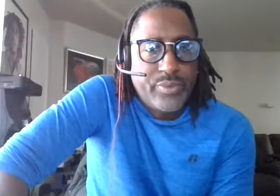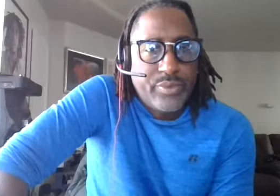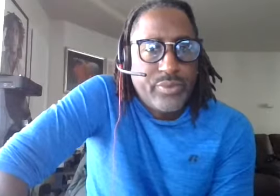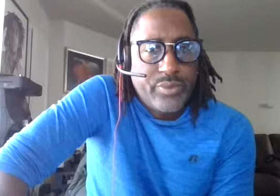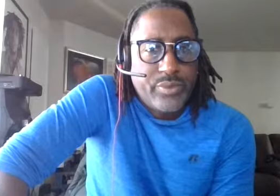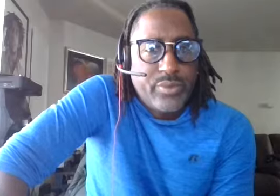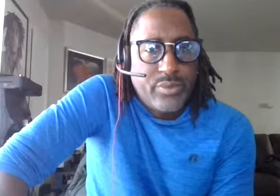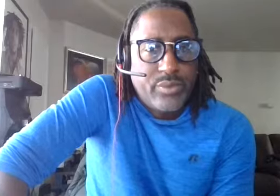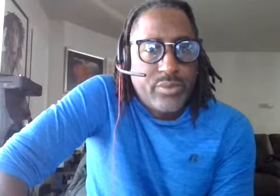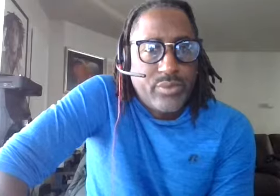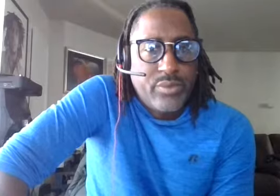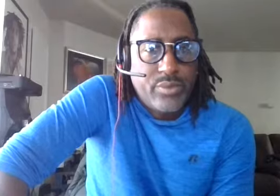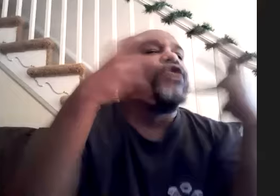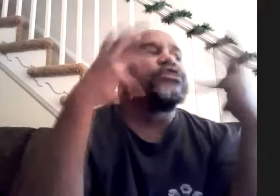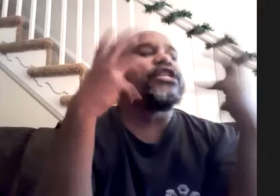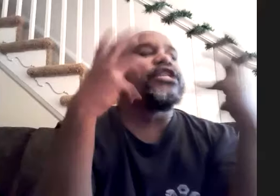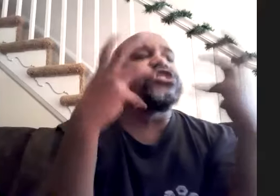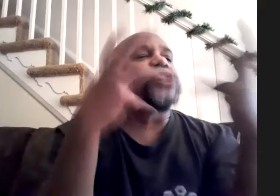brothers so it's just like those things are just so